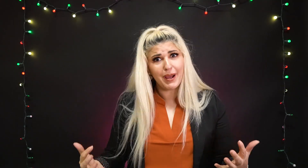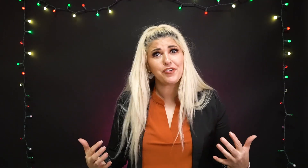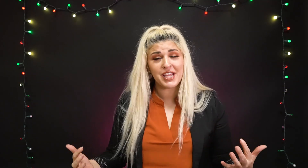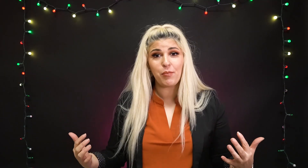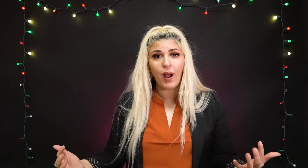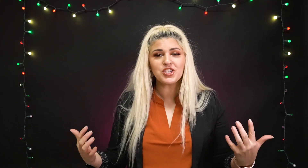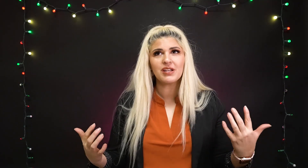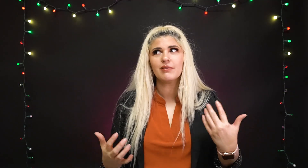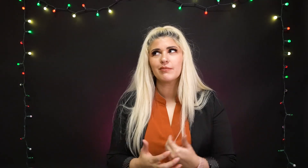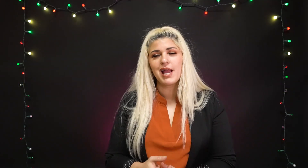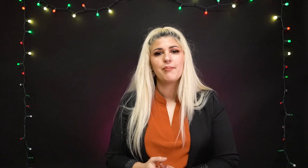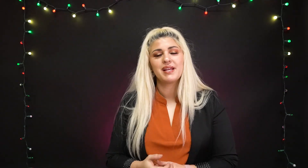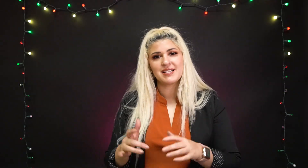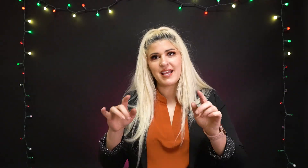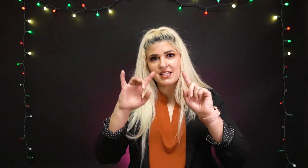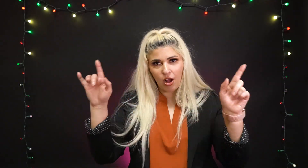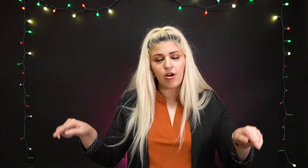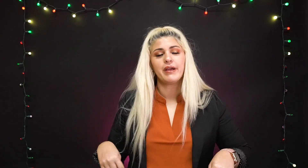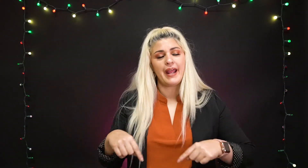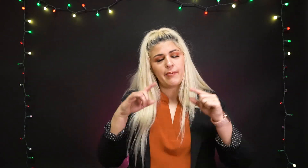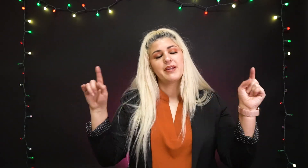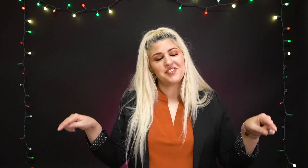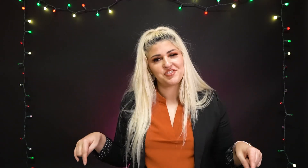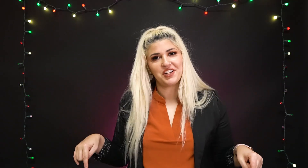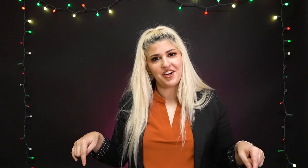better keep watching because that's all going to happen in this video